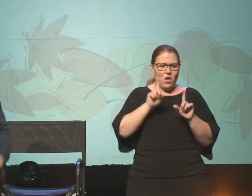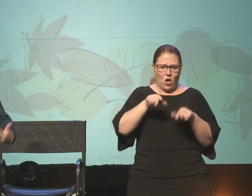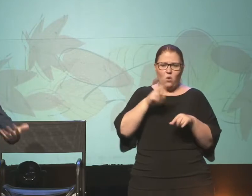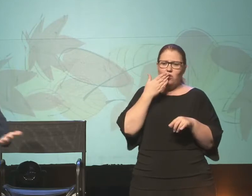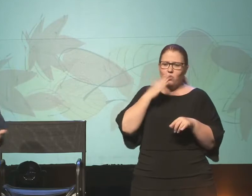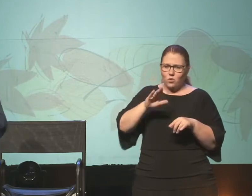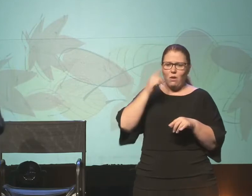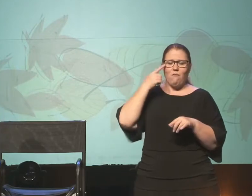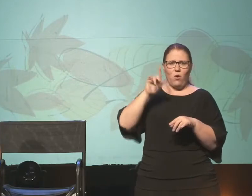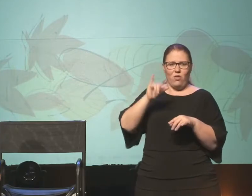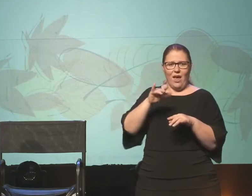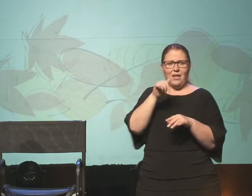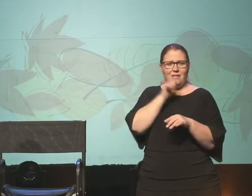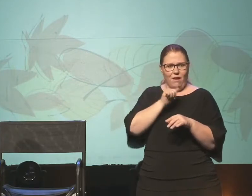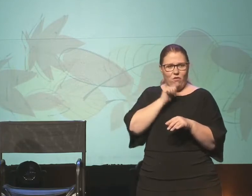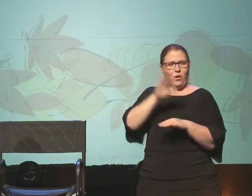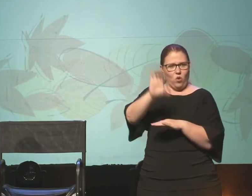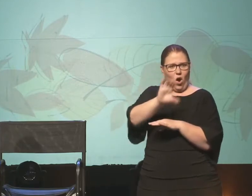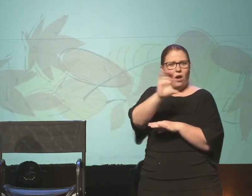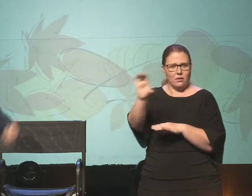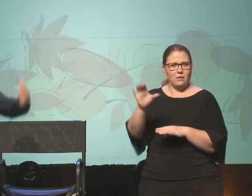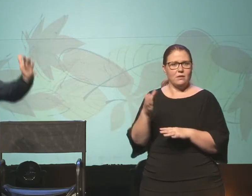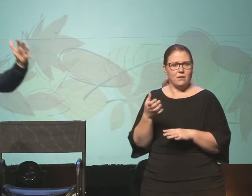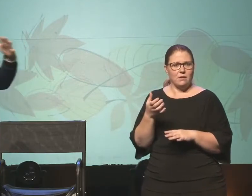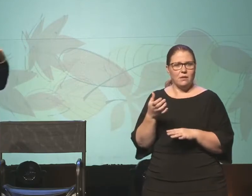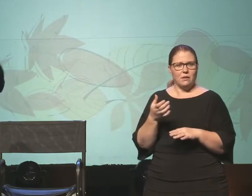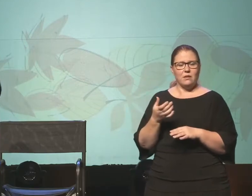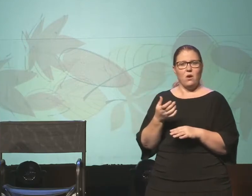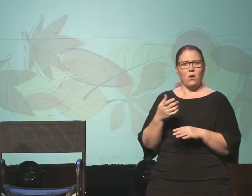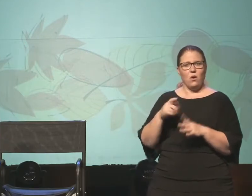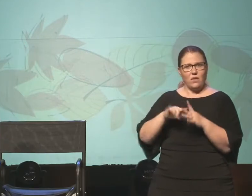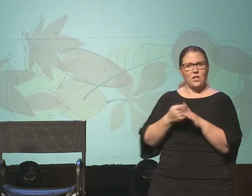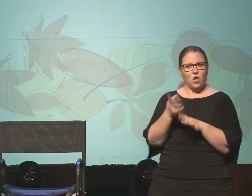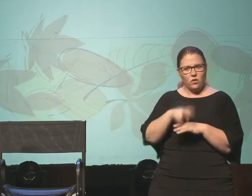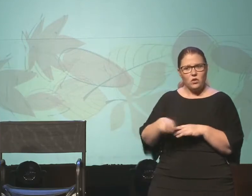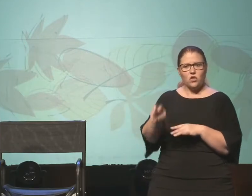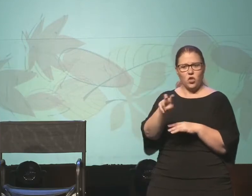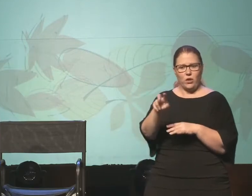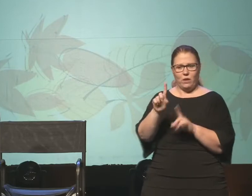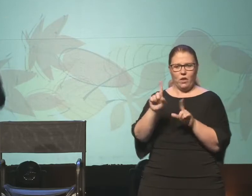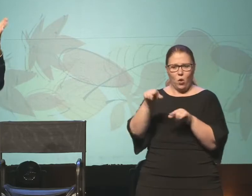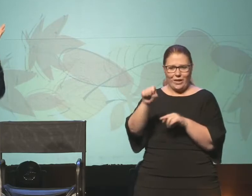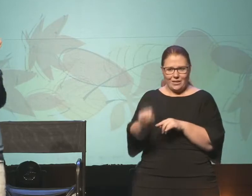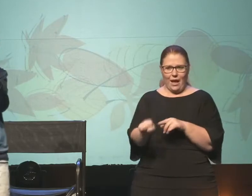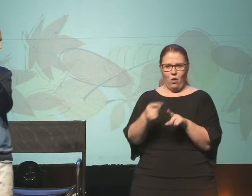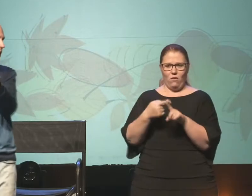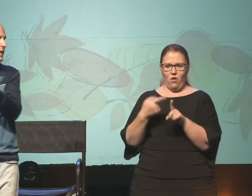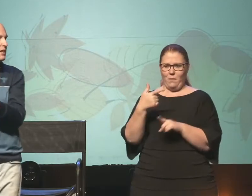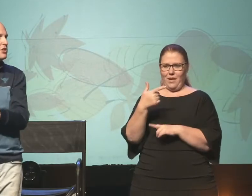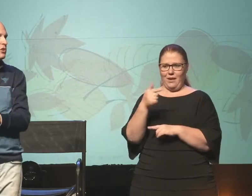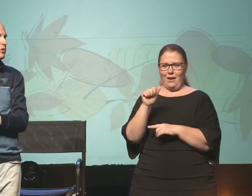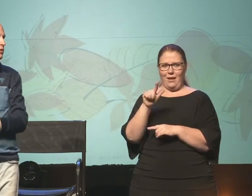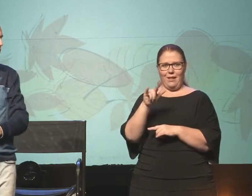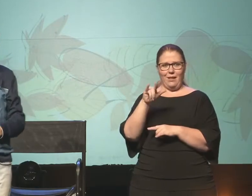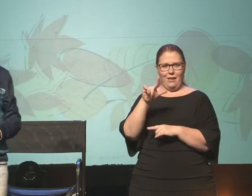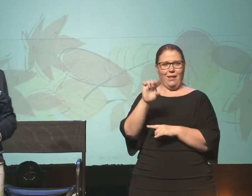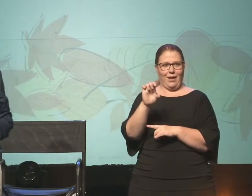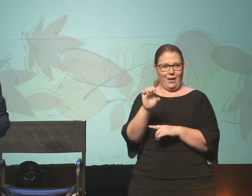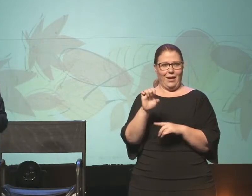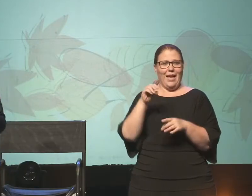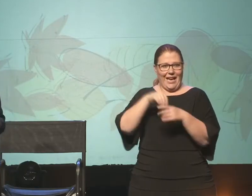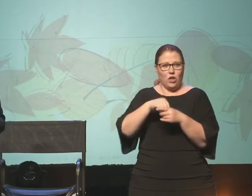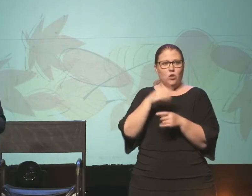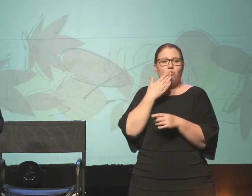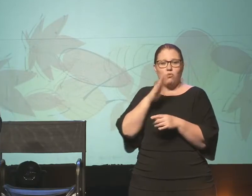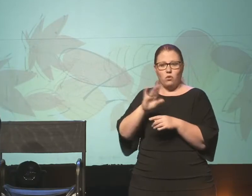for his suffering, for his passion. And they begin this journey south from Galilee into Jerusalem